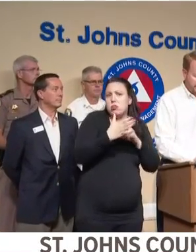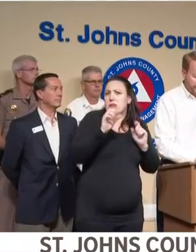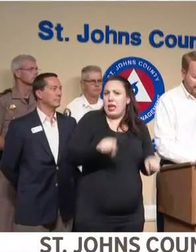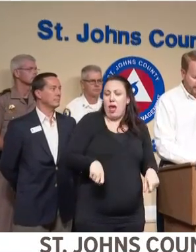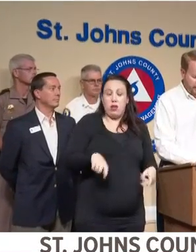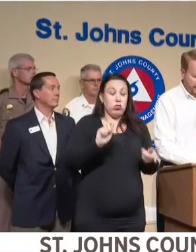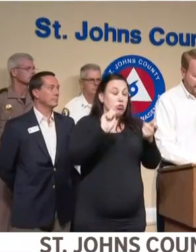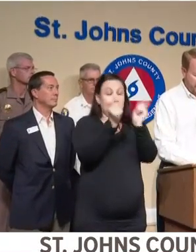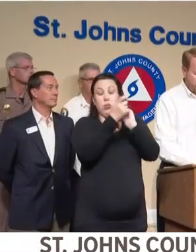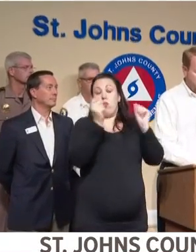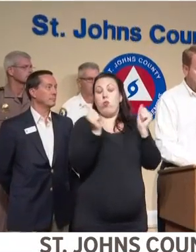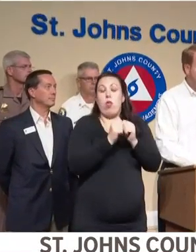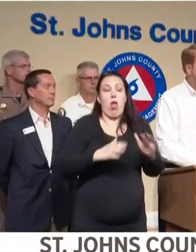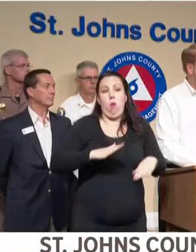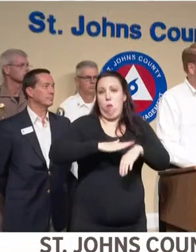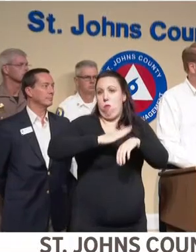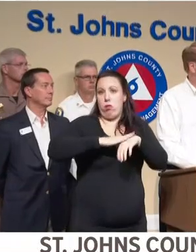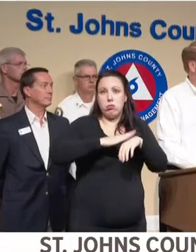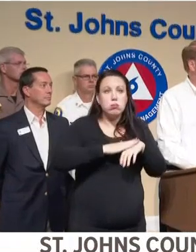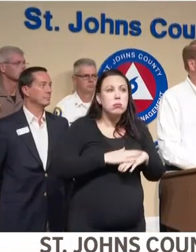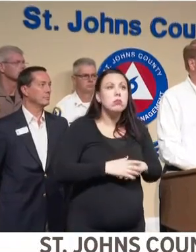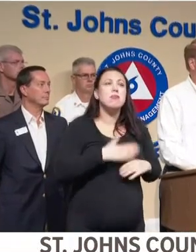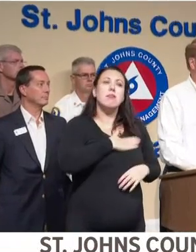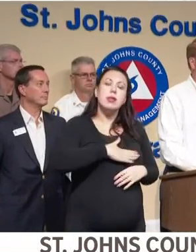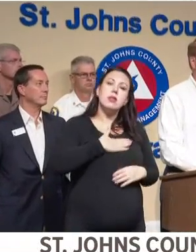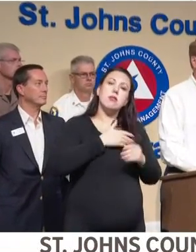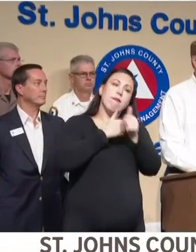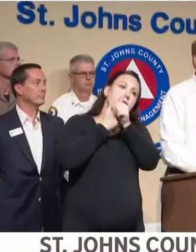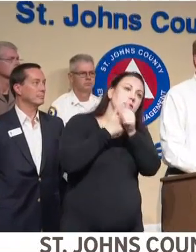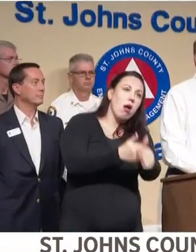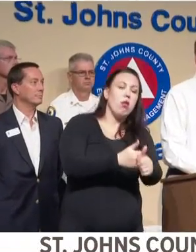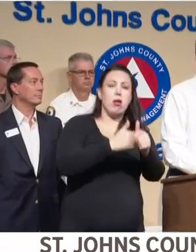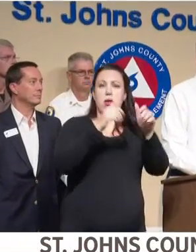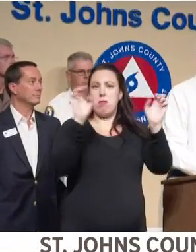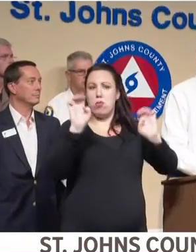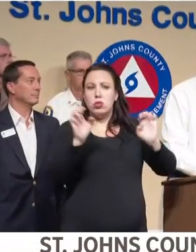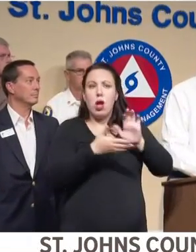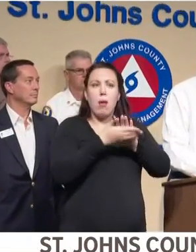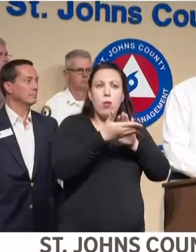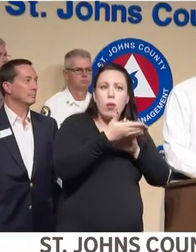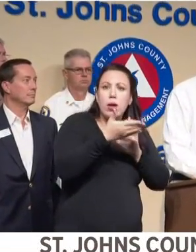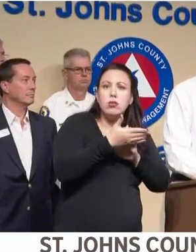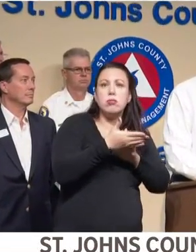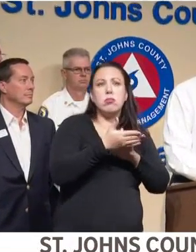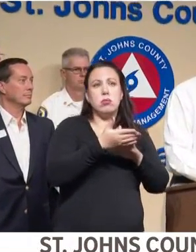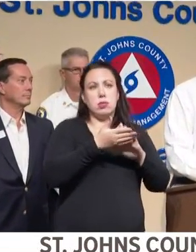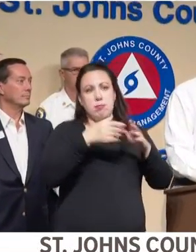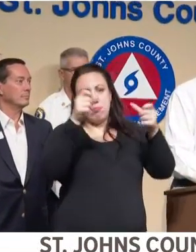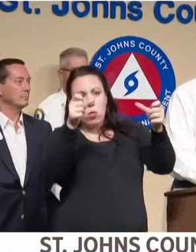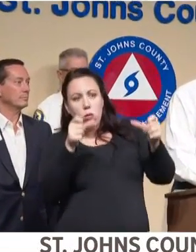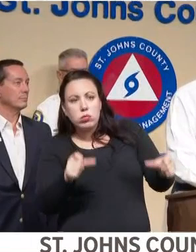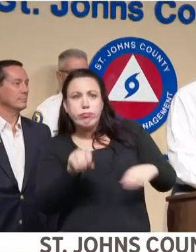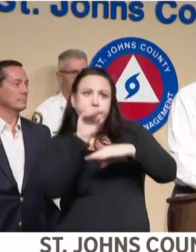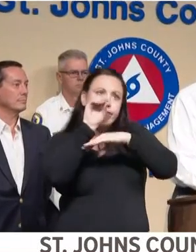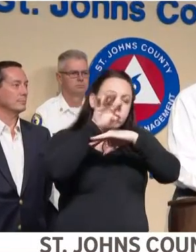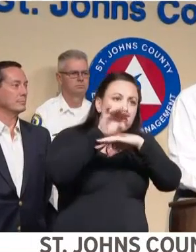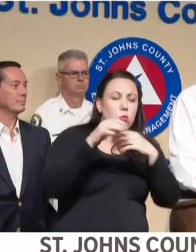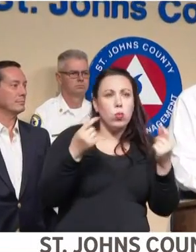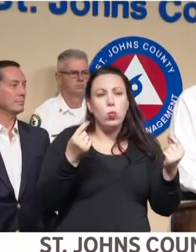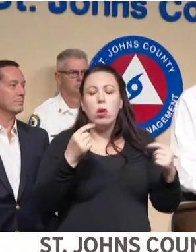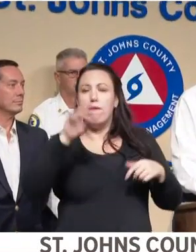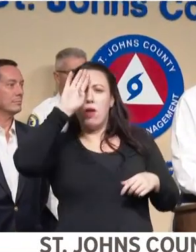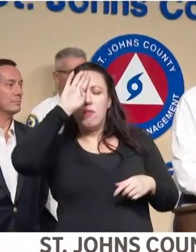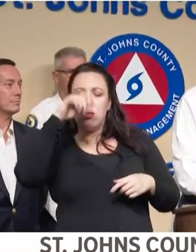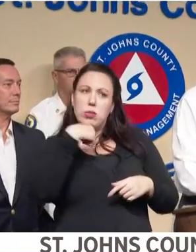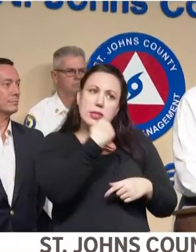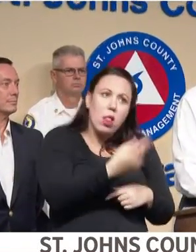change unexpectedly. Please follow the guidance of the emergency operation officials, your first responders,